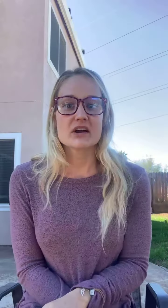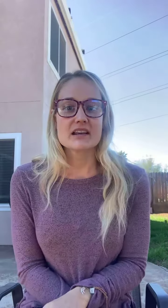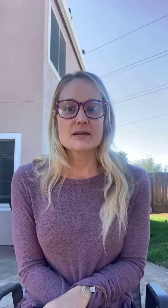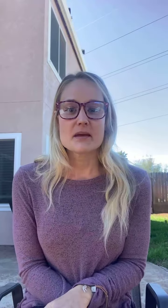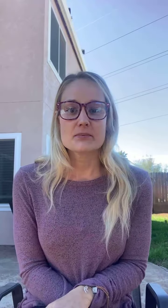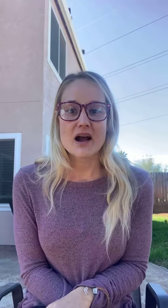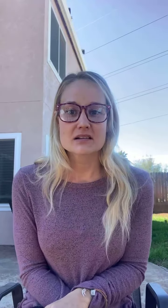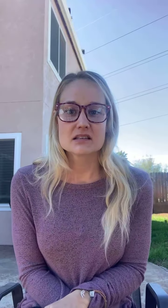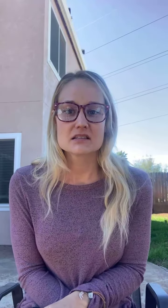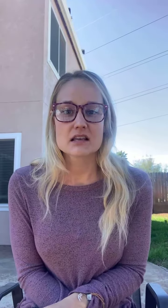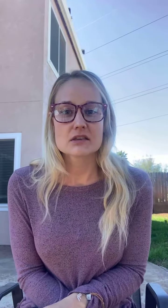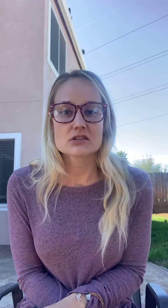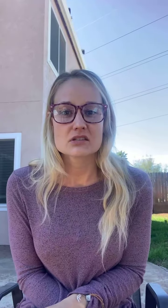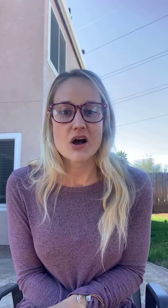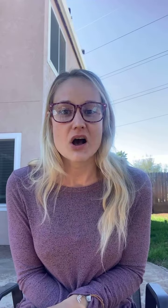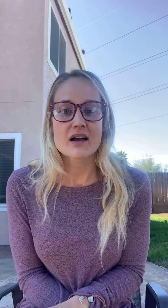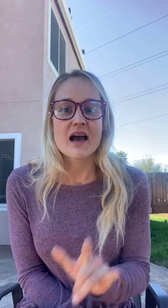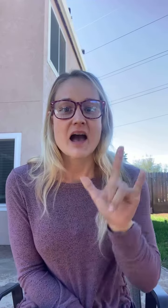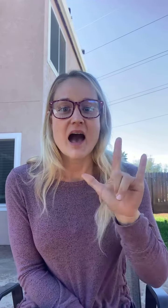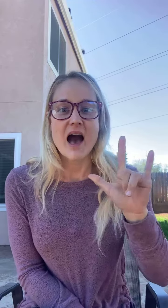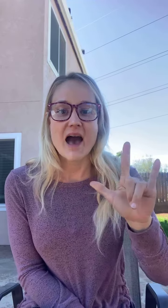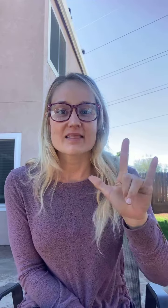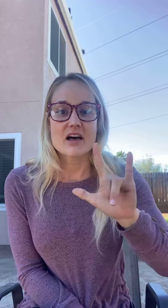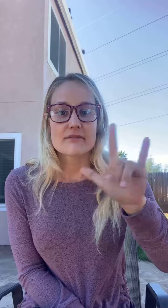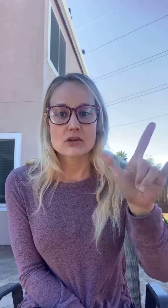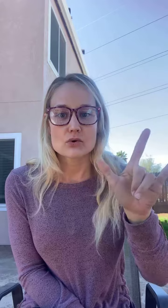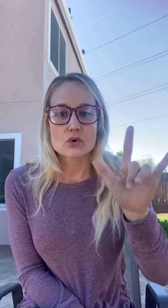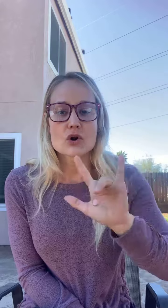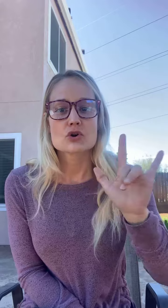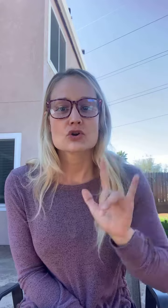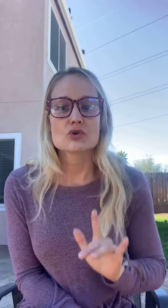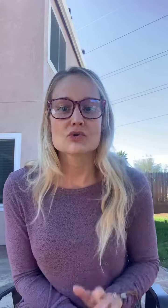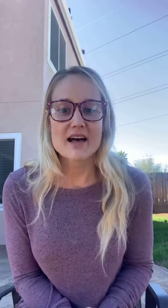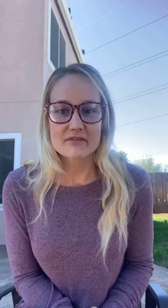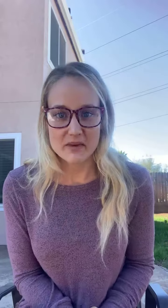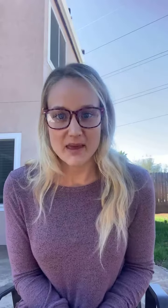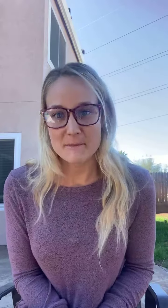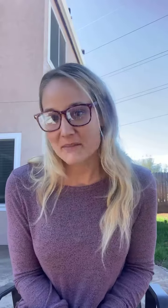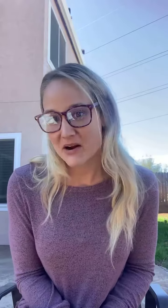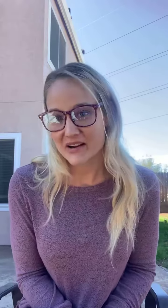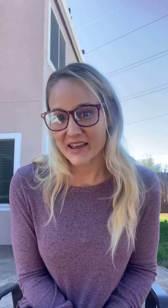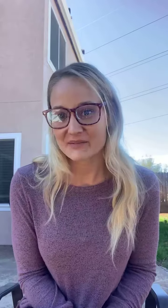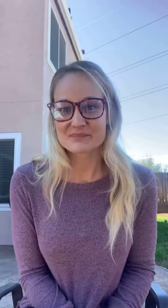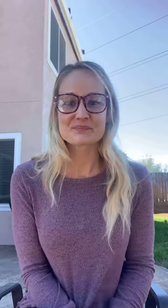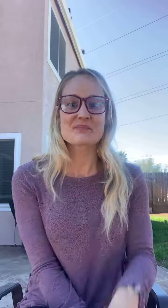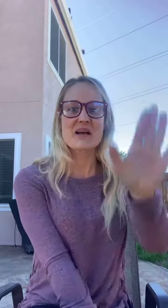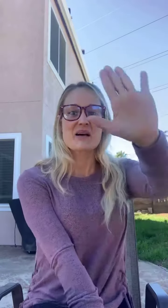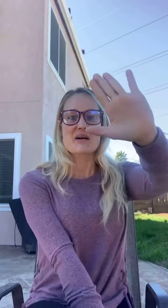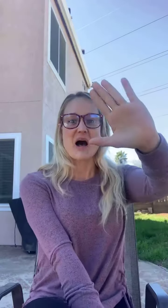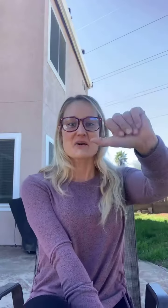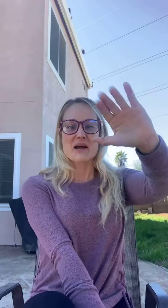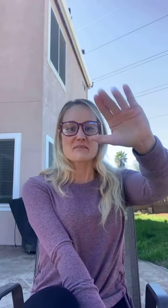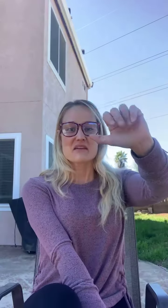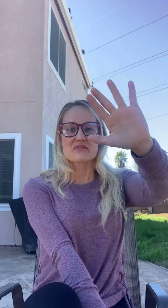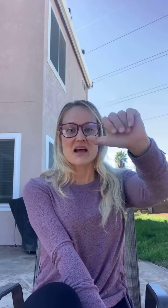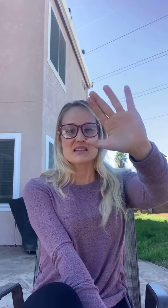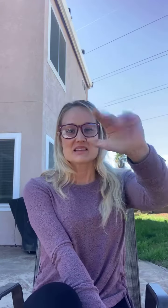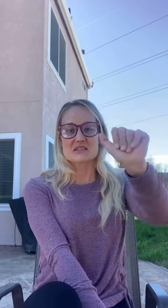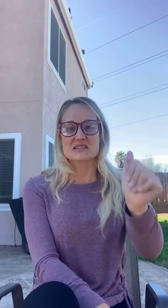gonna be practicing the song I Love You, You Love Me by Barney. Alright my friends. I'll see